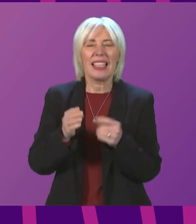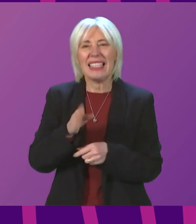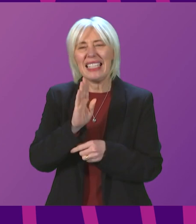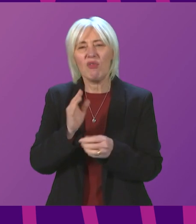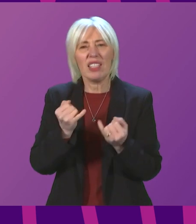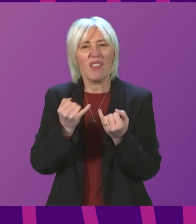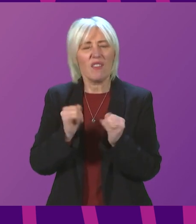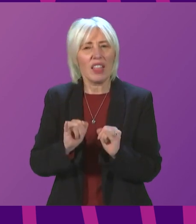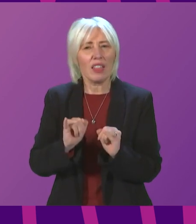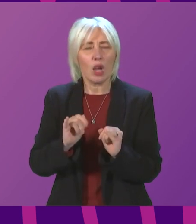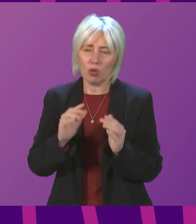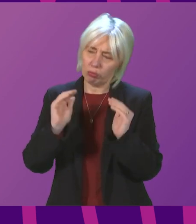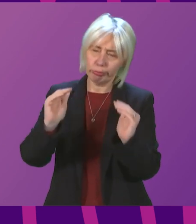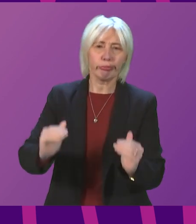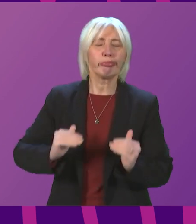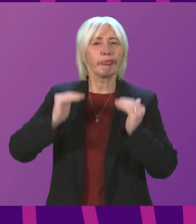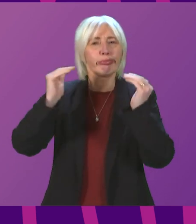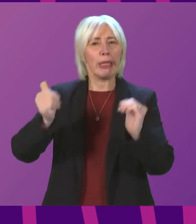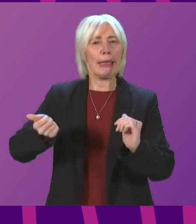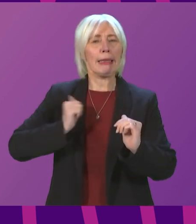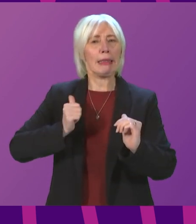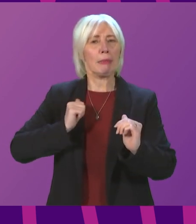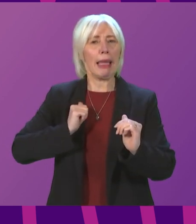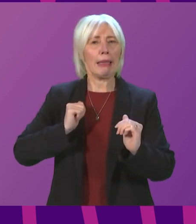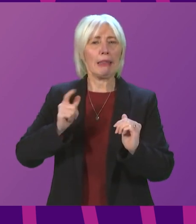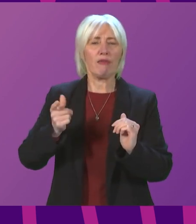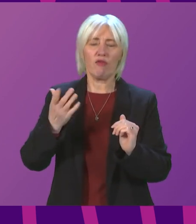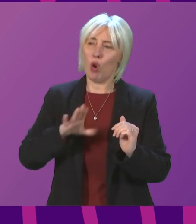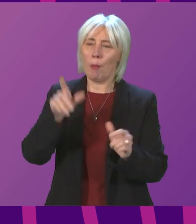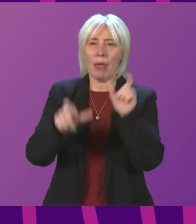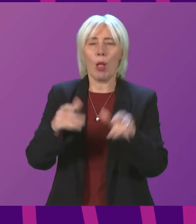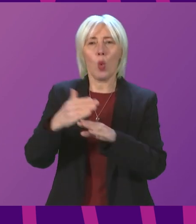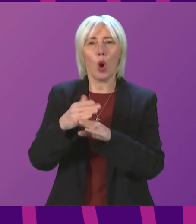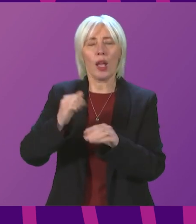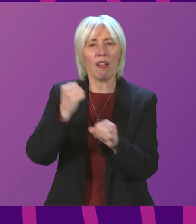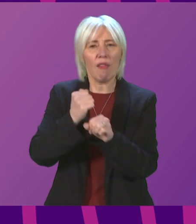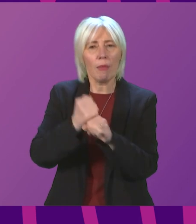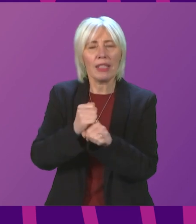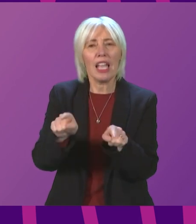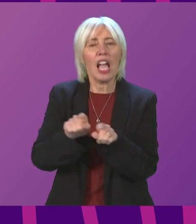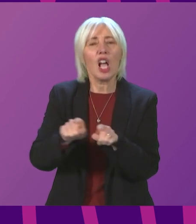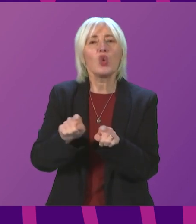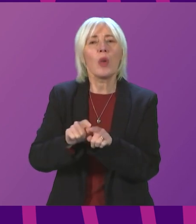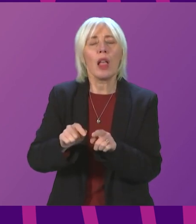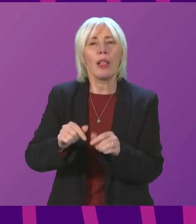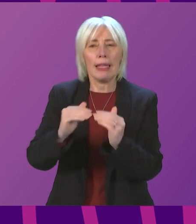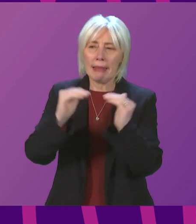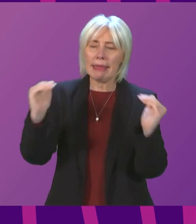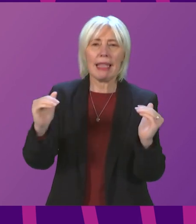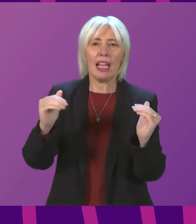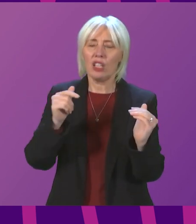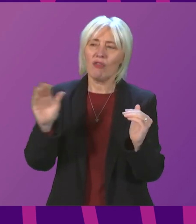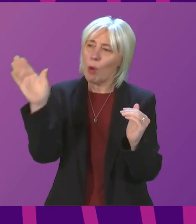high standards expected of those working in government, but also of the standards expected of the entire British